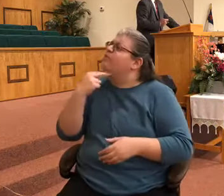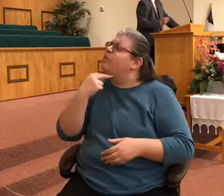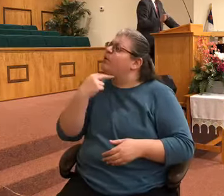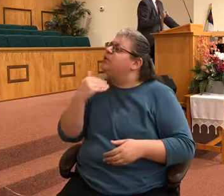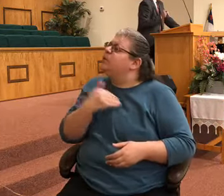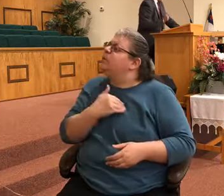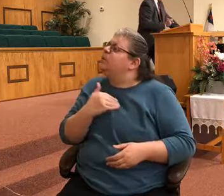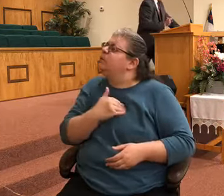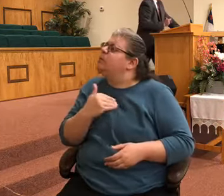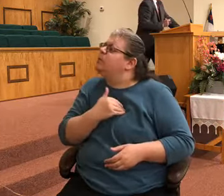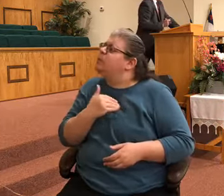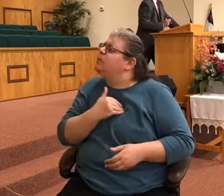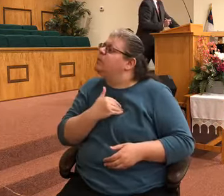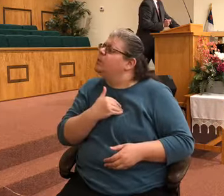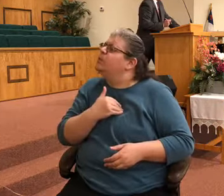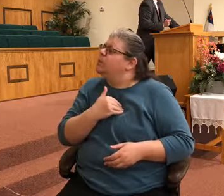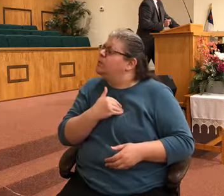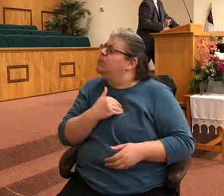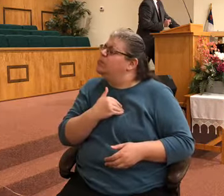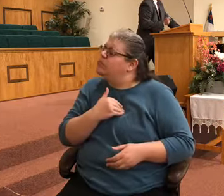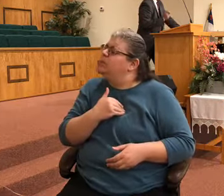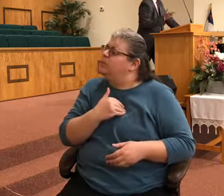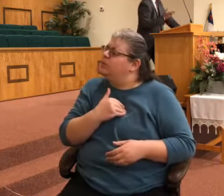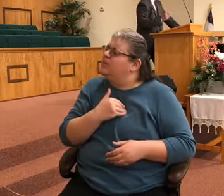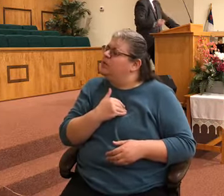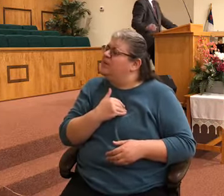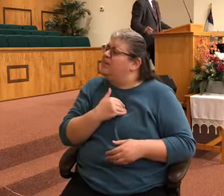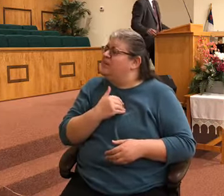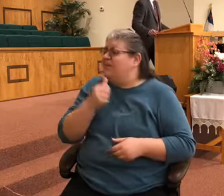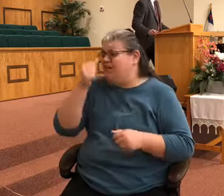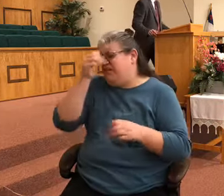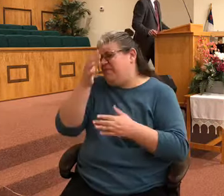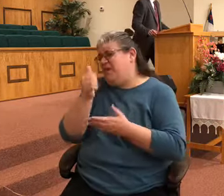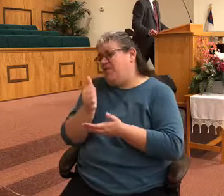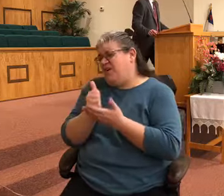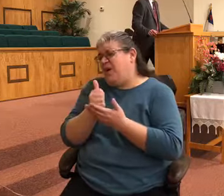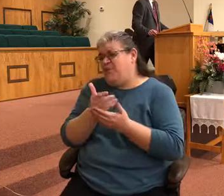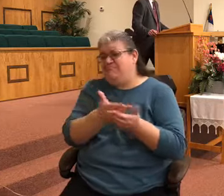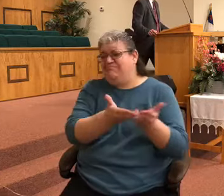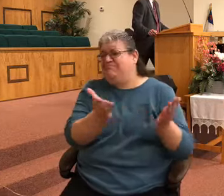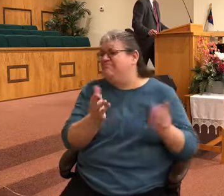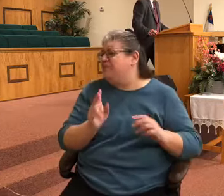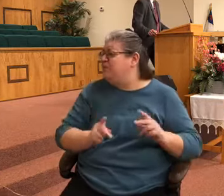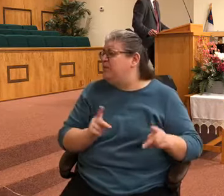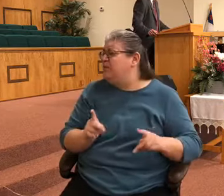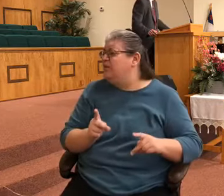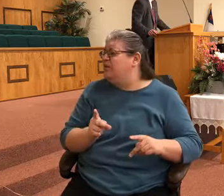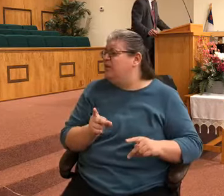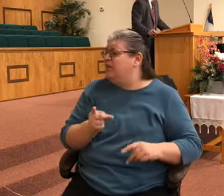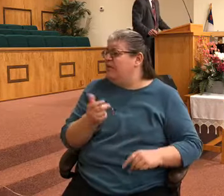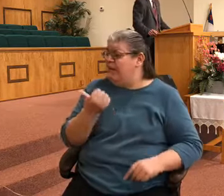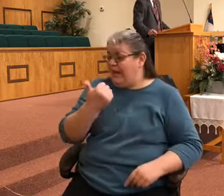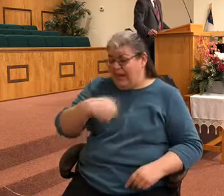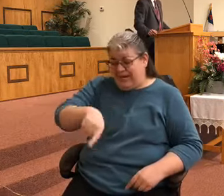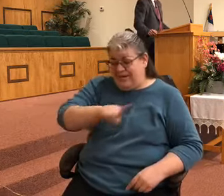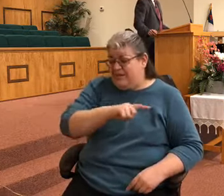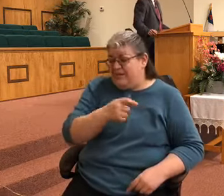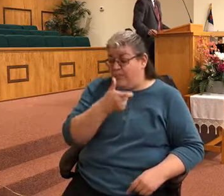Father help people and if there are any that are watching that have not received the Lord